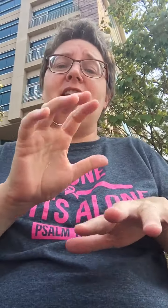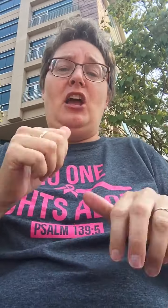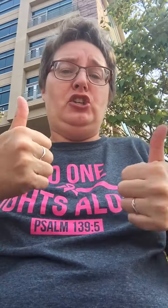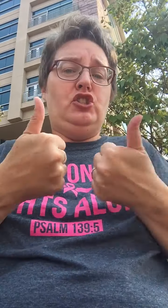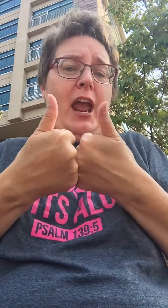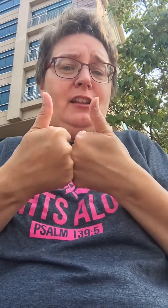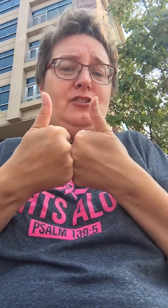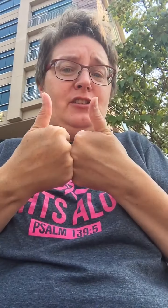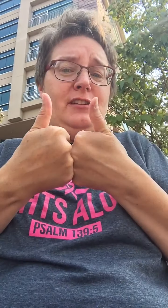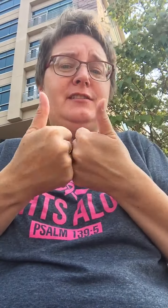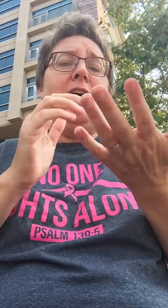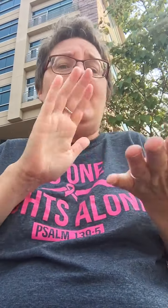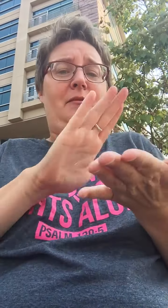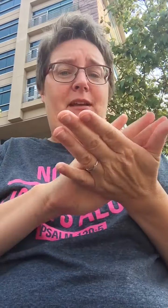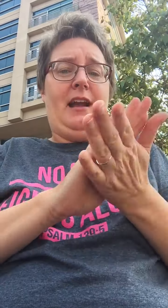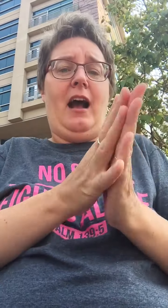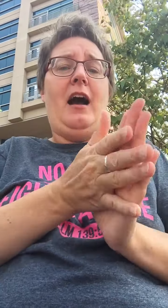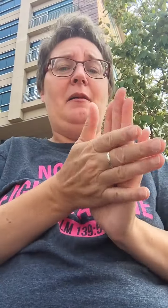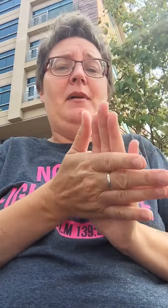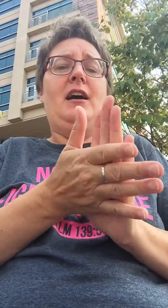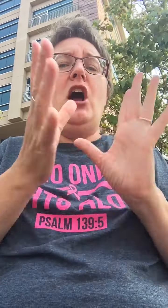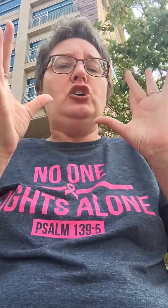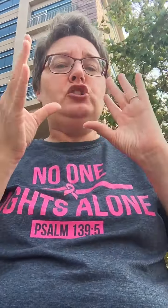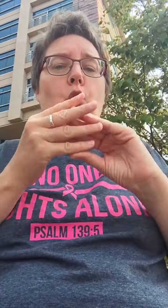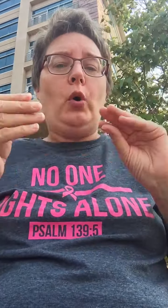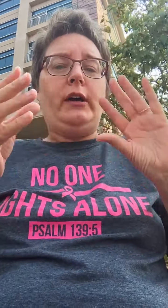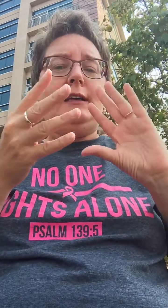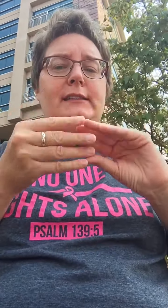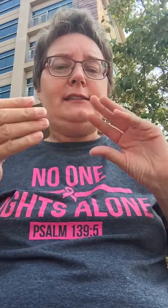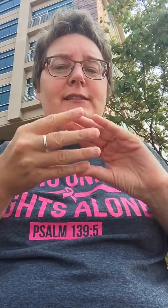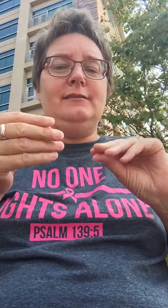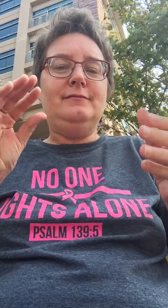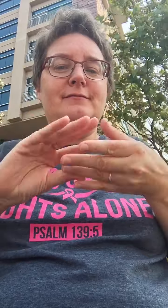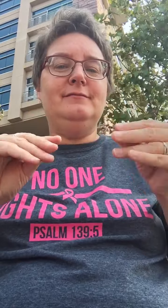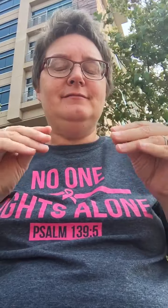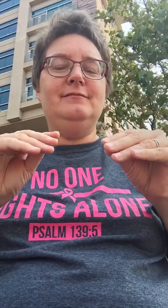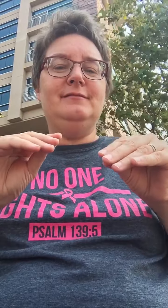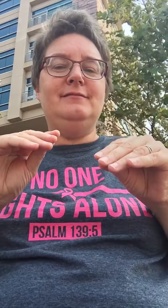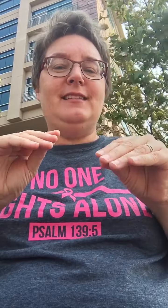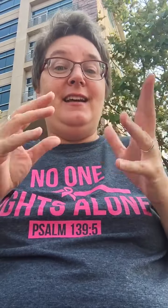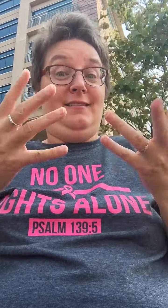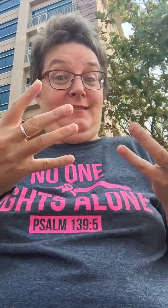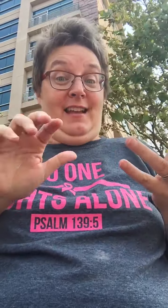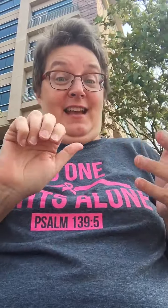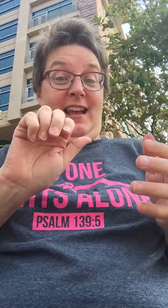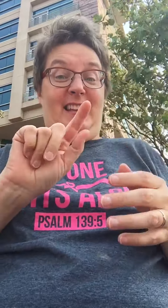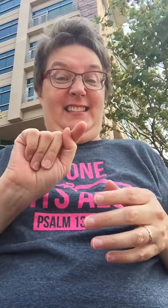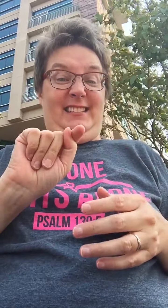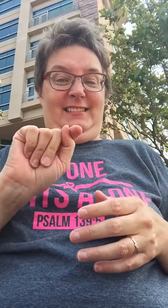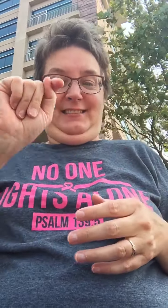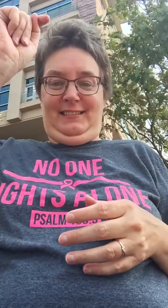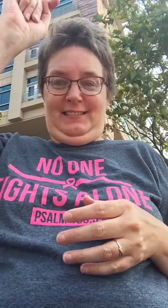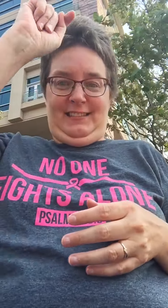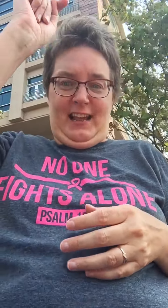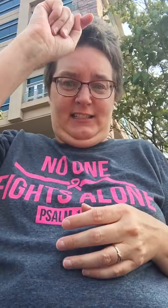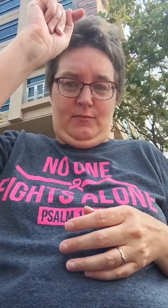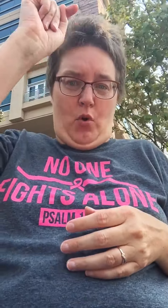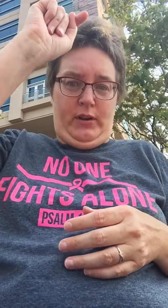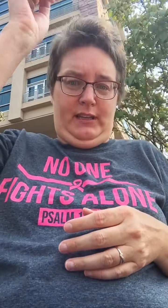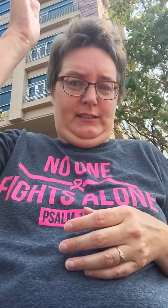challenges become stories, testimonies